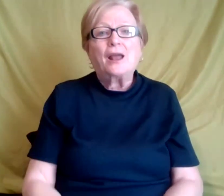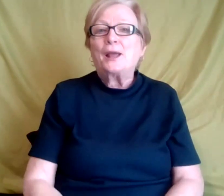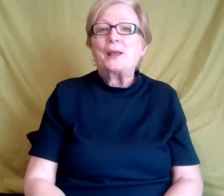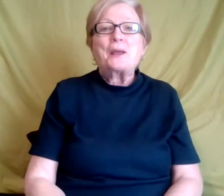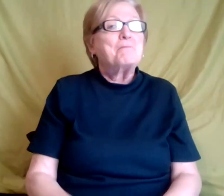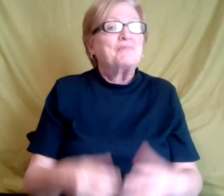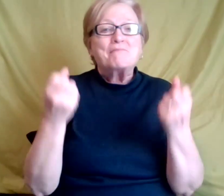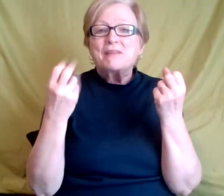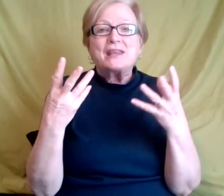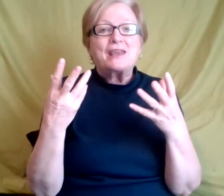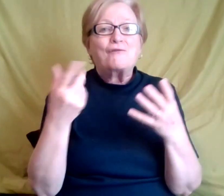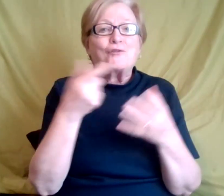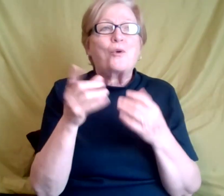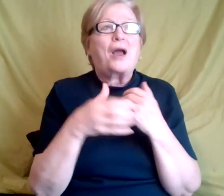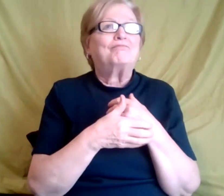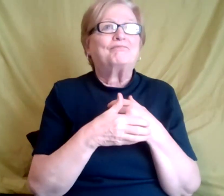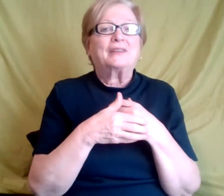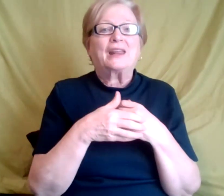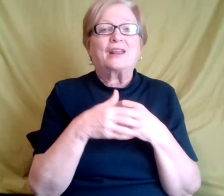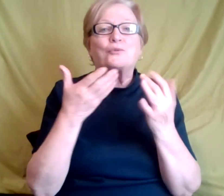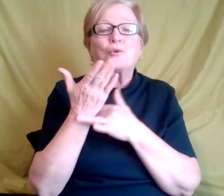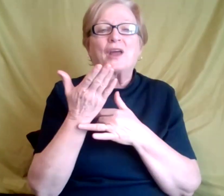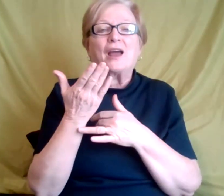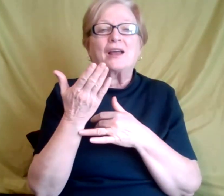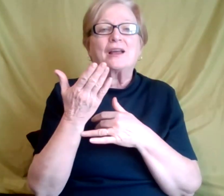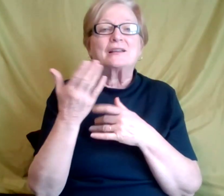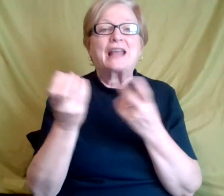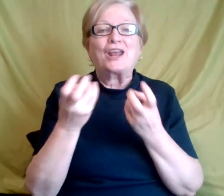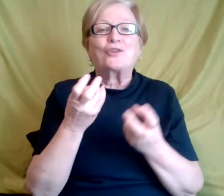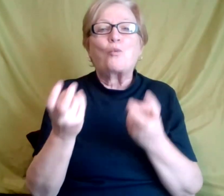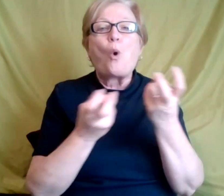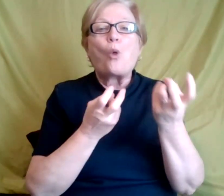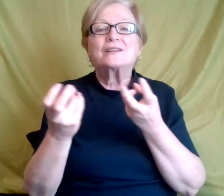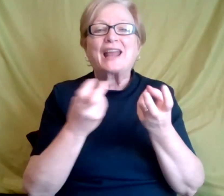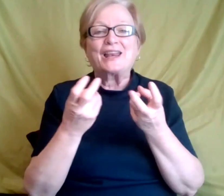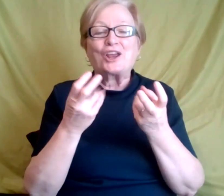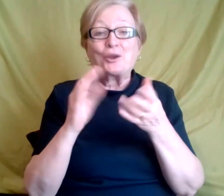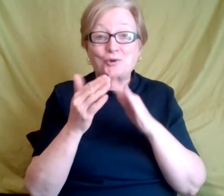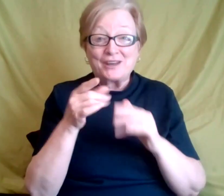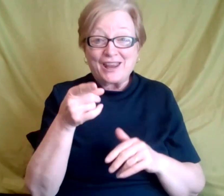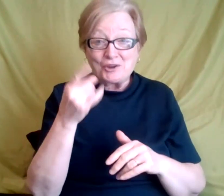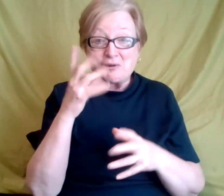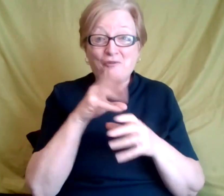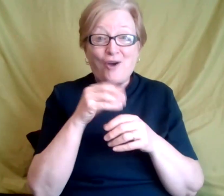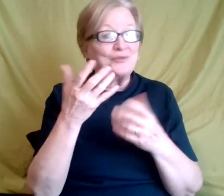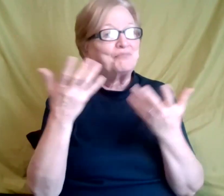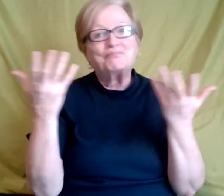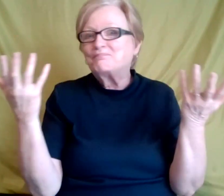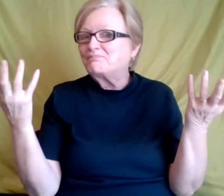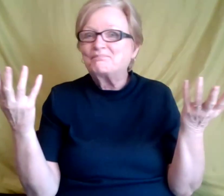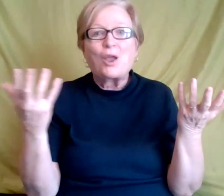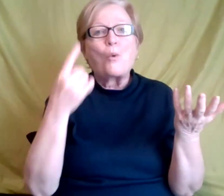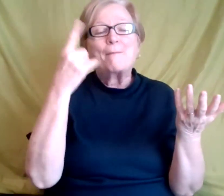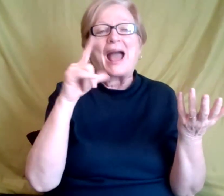who are in like the, the, the skating community, the roller skating community, um, the, one of my, uh, LinkedIn